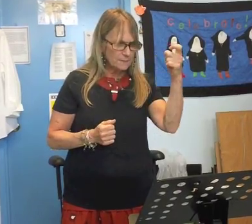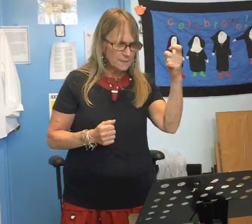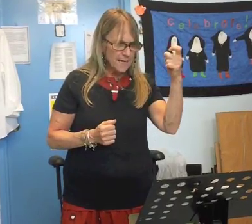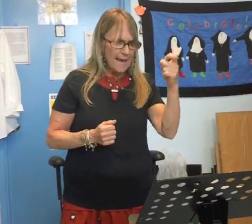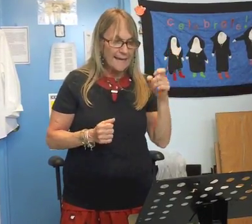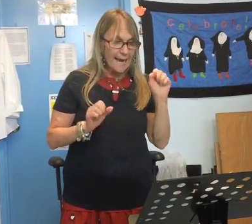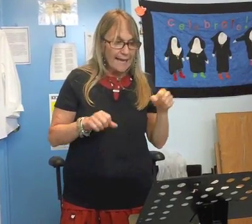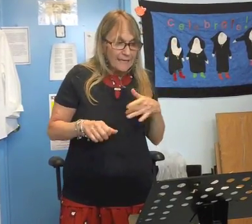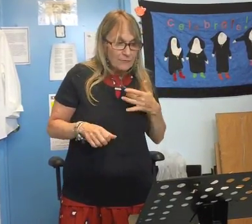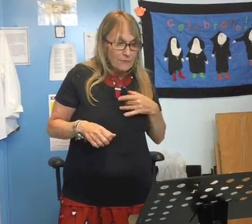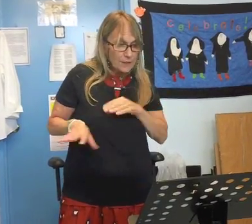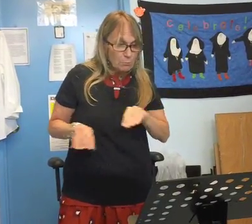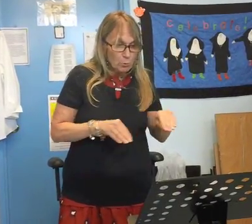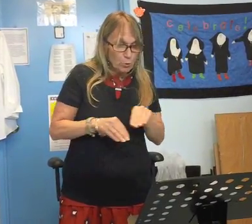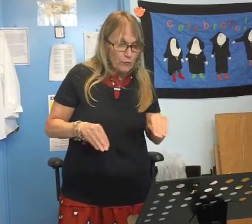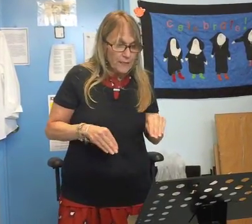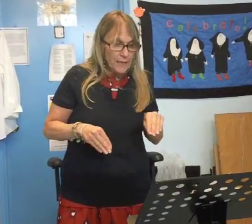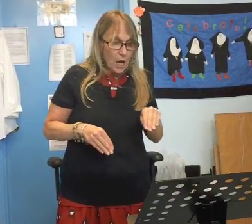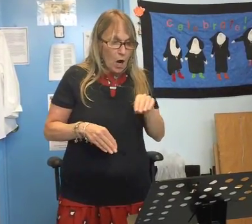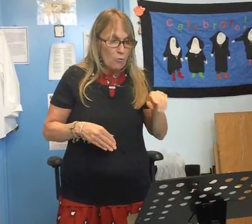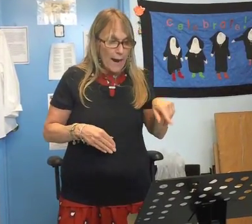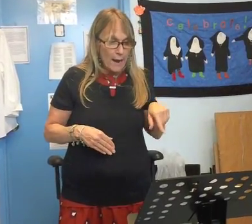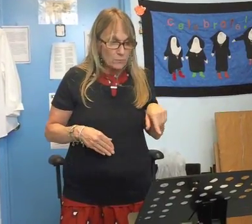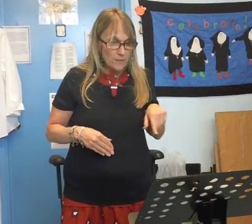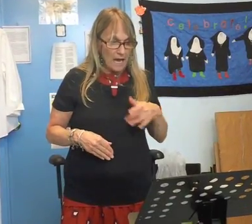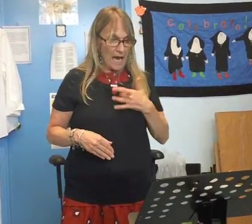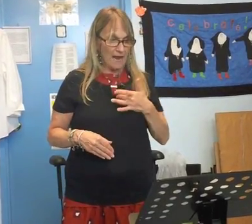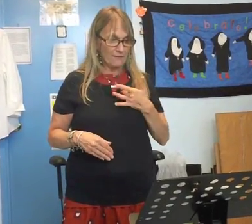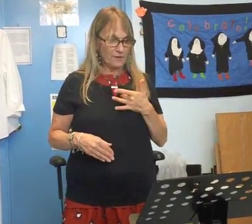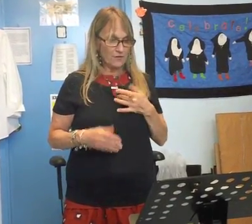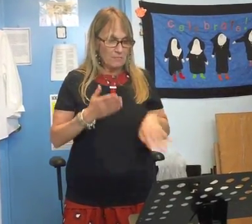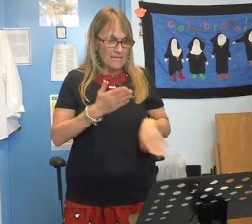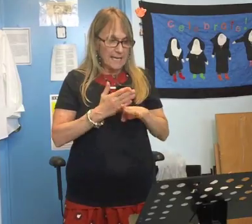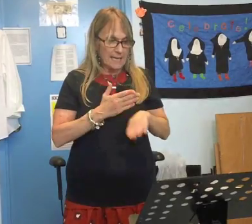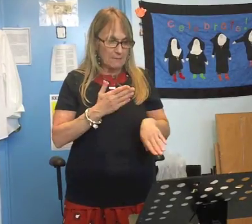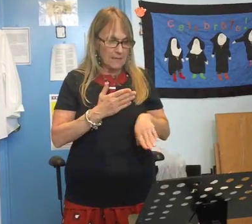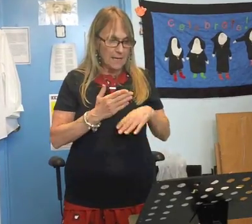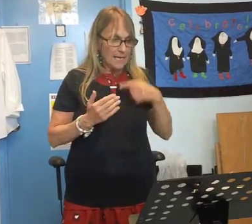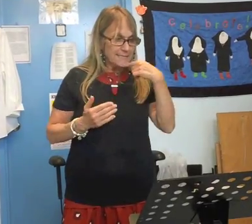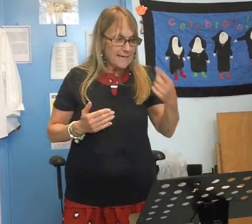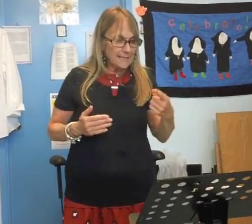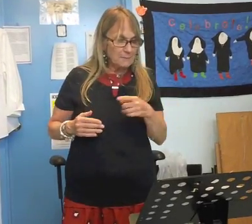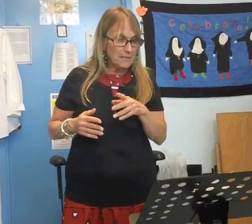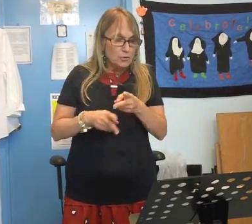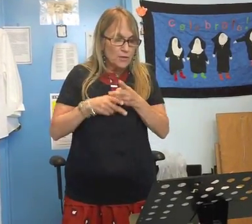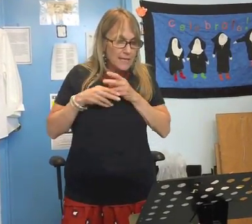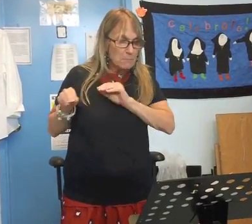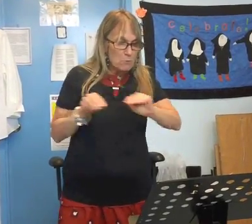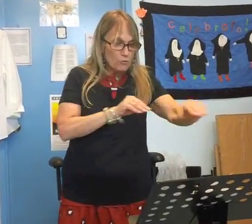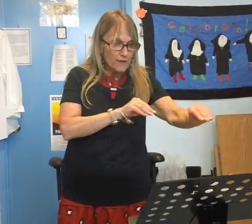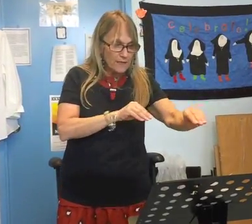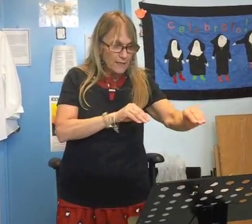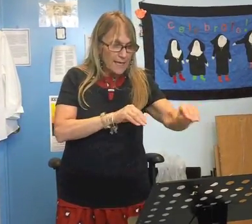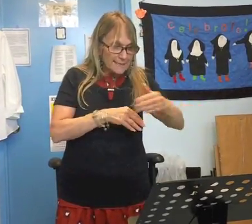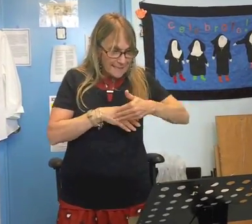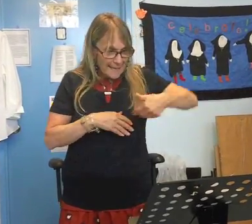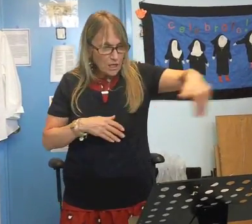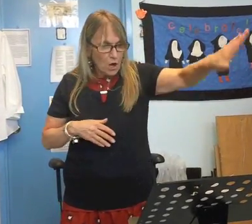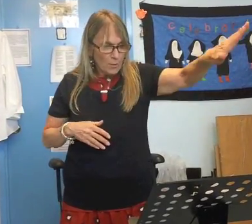and I can feel them moving around I feel them kicking me telling me to keep moving to get going